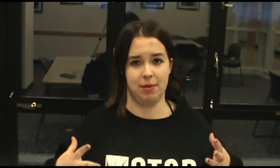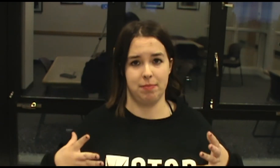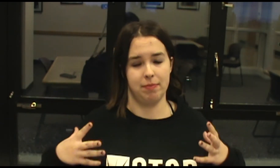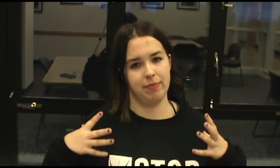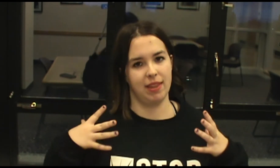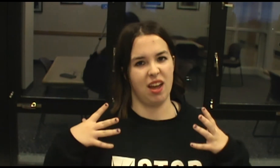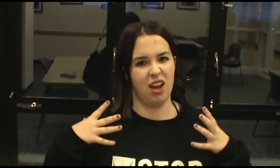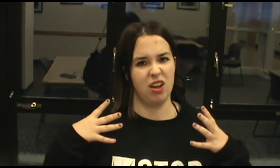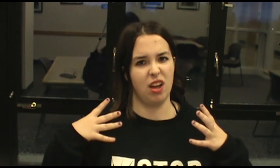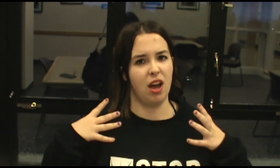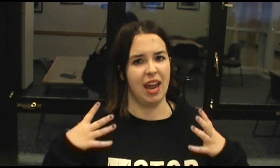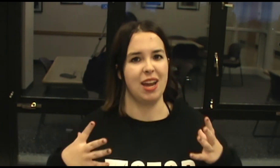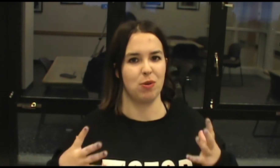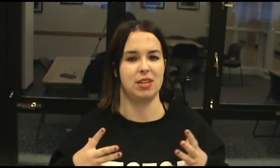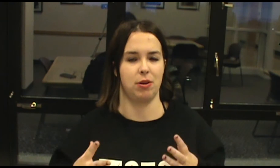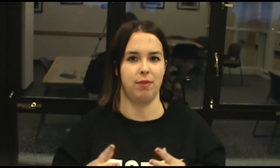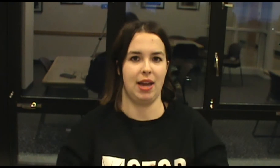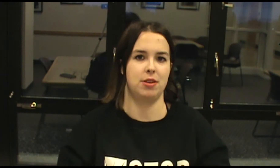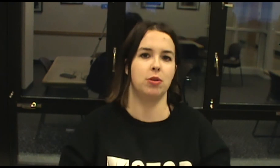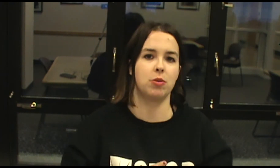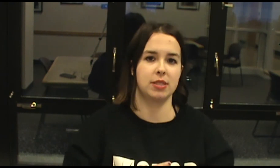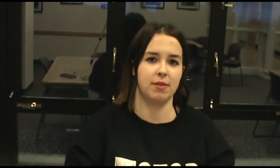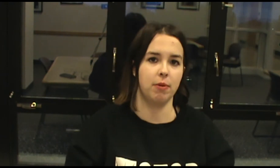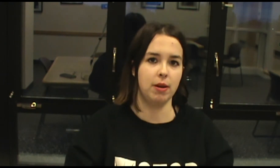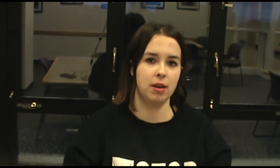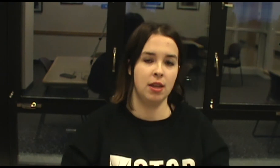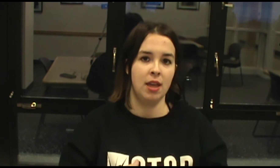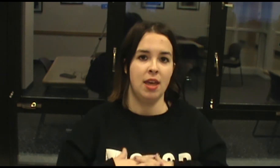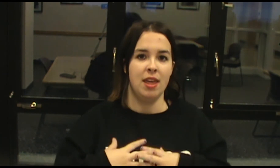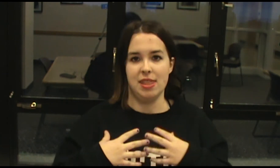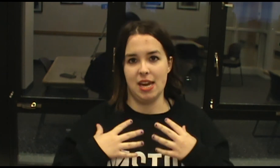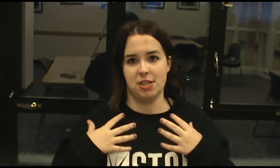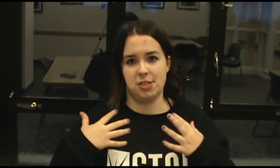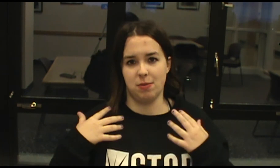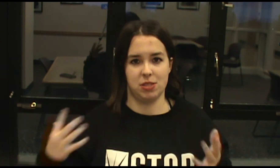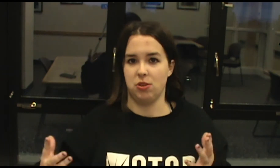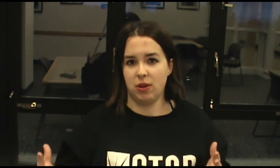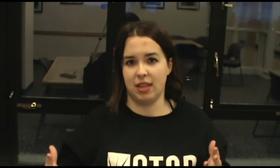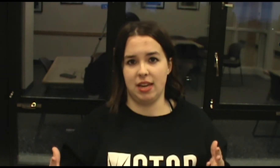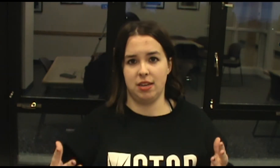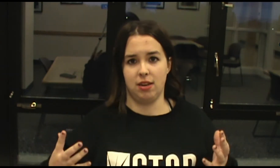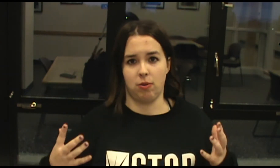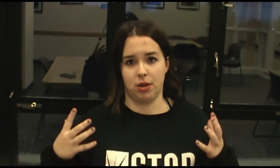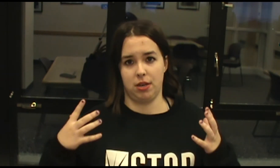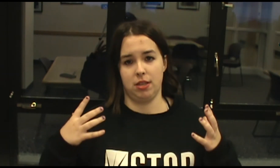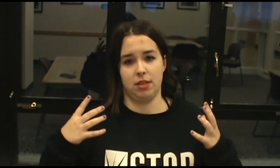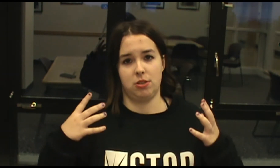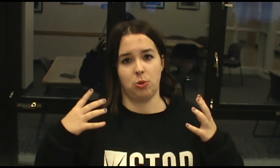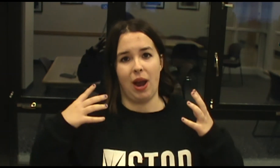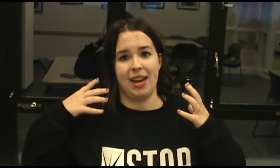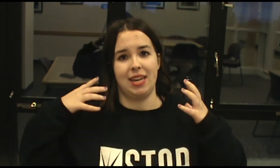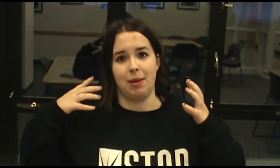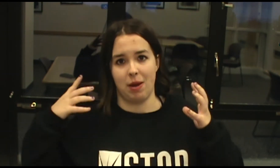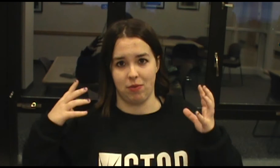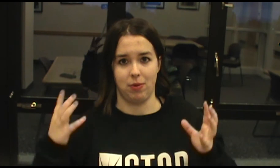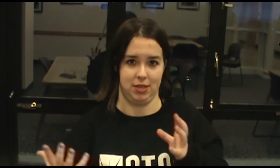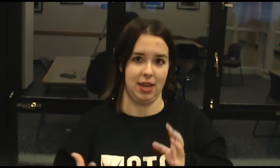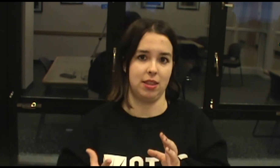angry sort of attitude towards everyone. That she was doing that in order to try and keep everyone together.